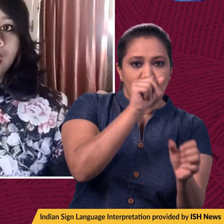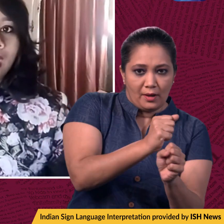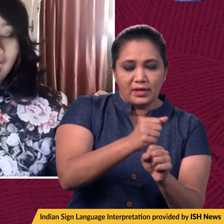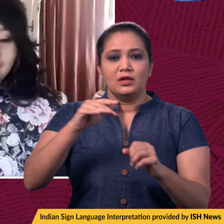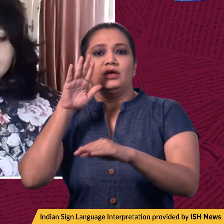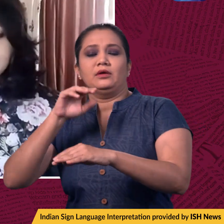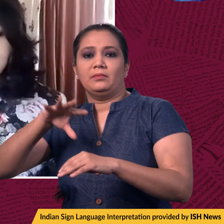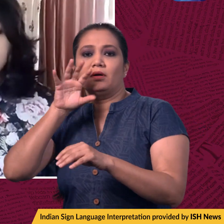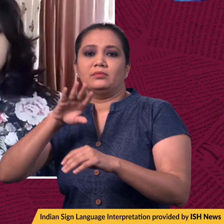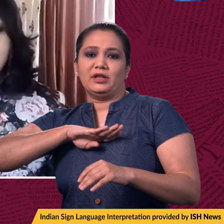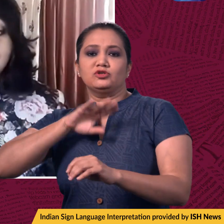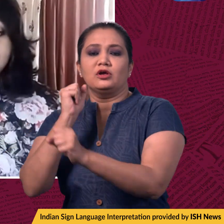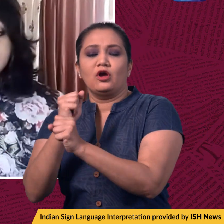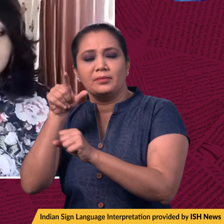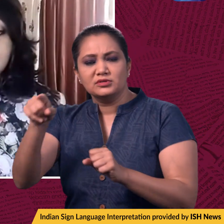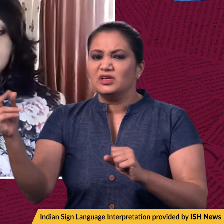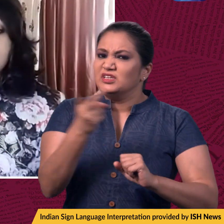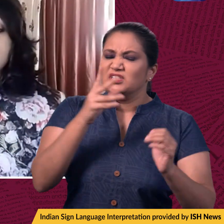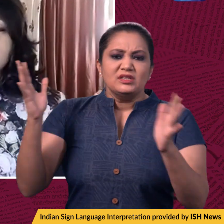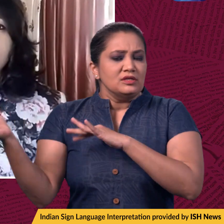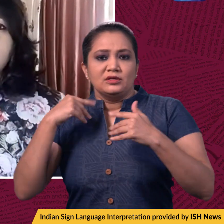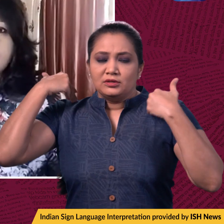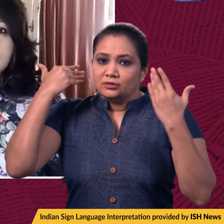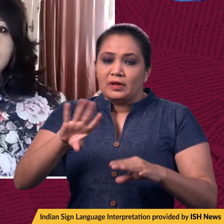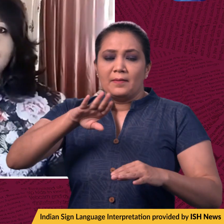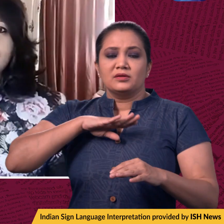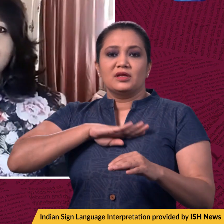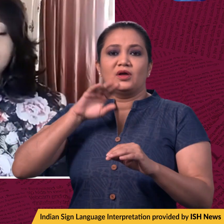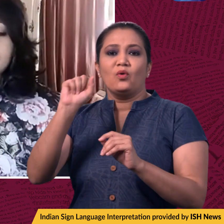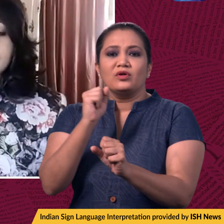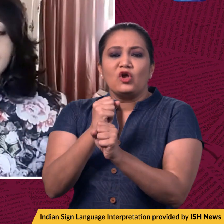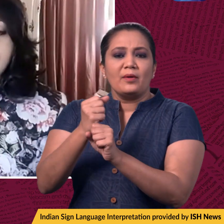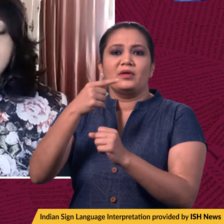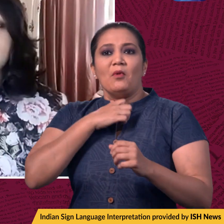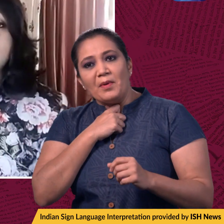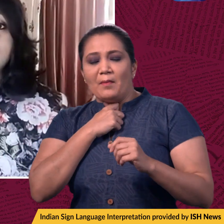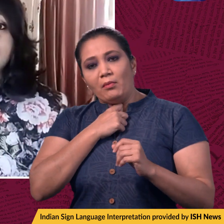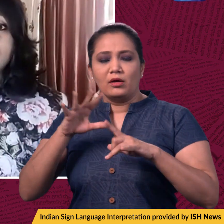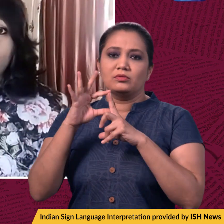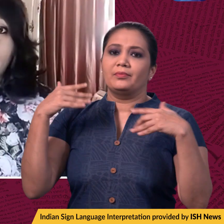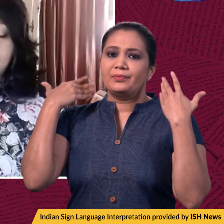and the state where activists say that, so far, state government's promises have led nowhere.